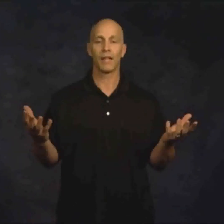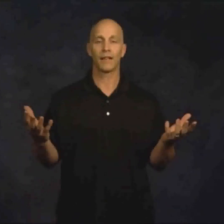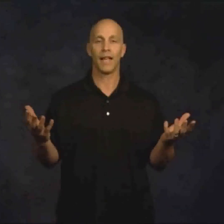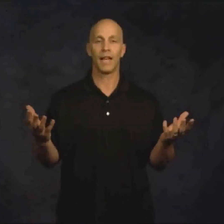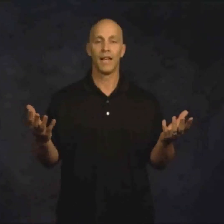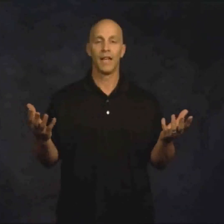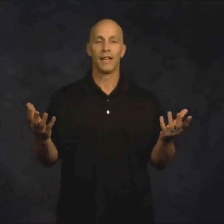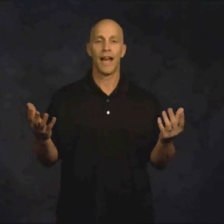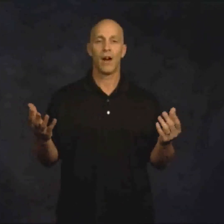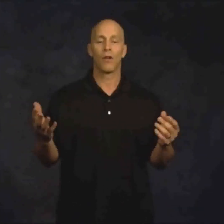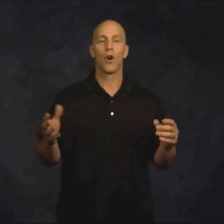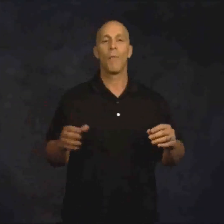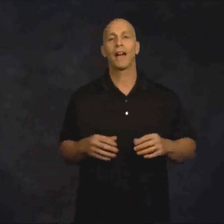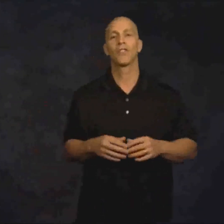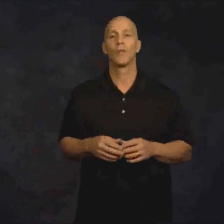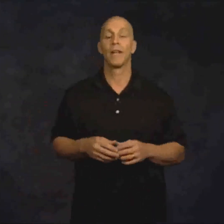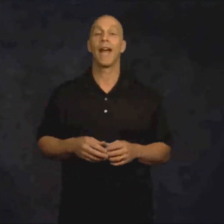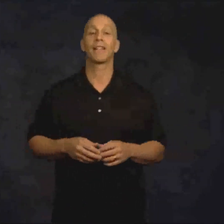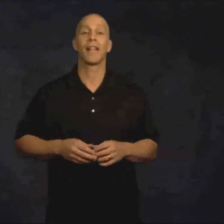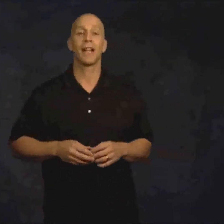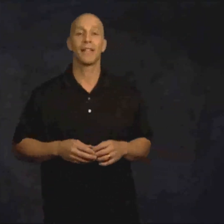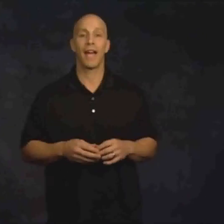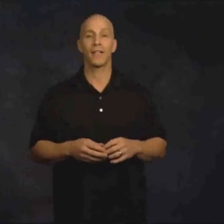got that? Now, go back to an X-X-X.